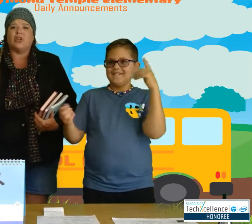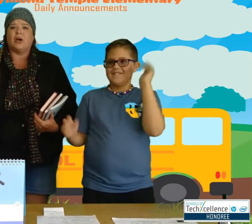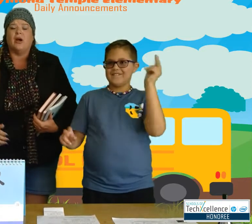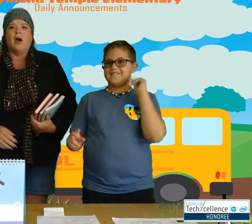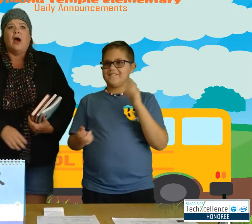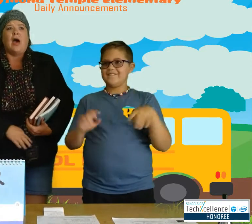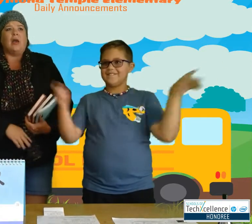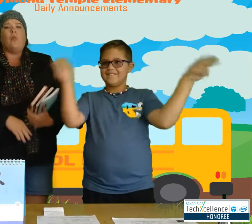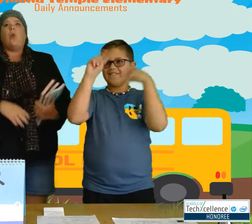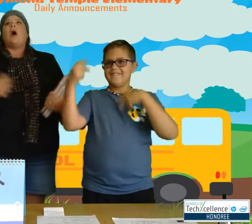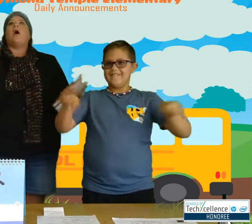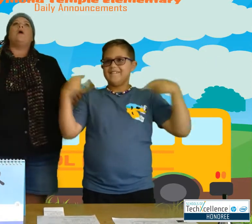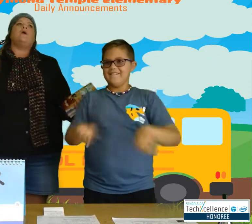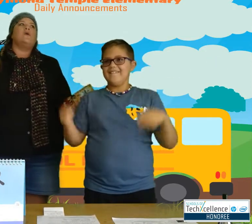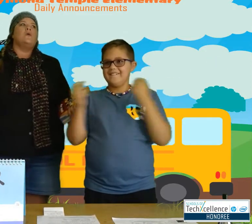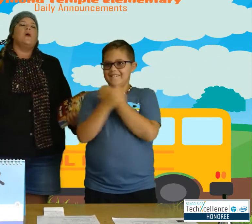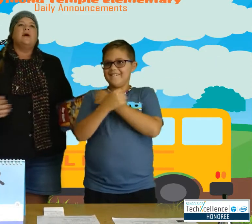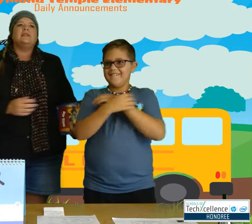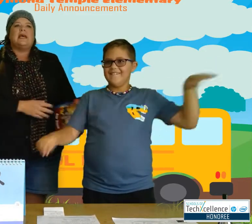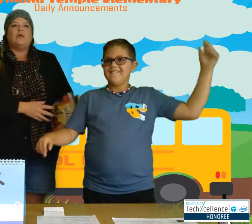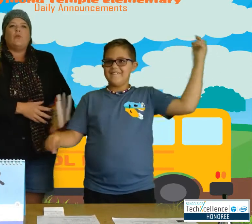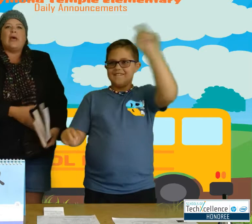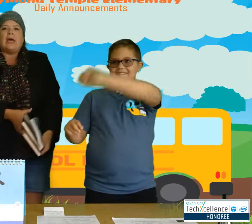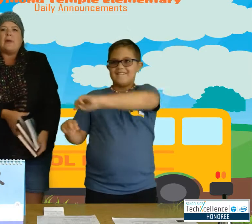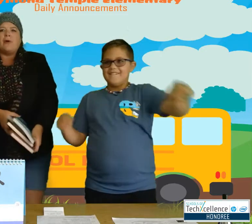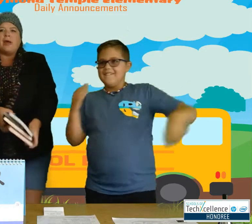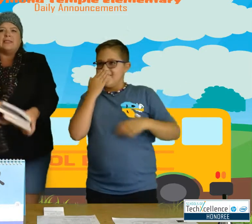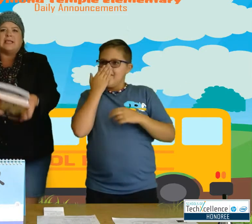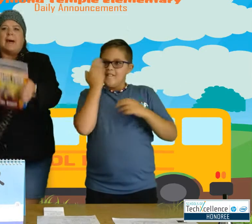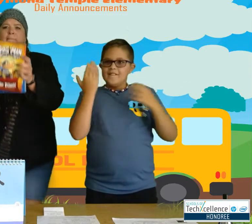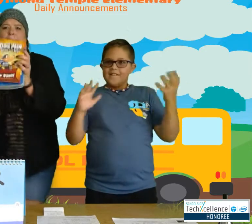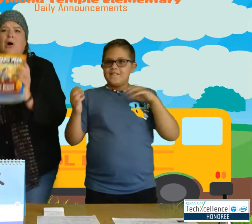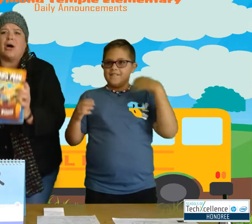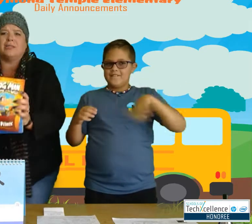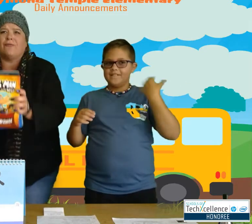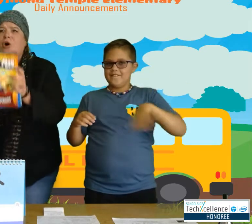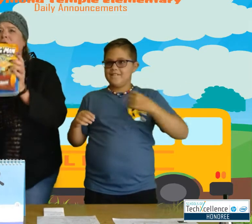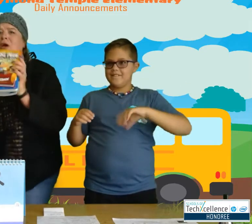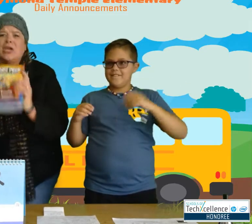And whoo! Did we bring some books for you!